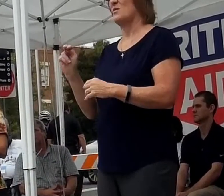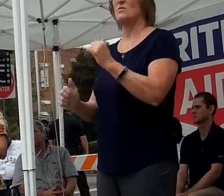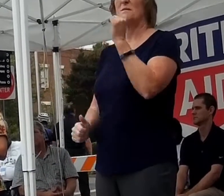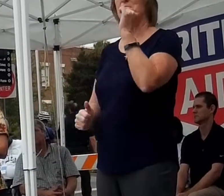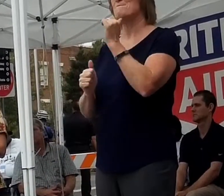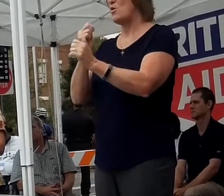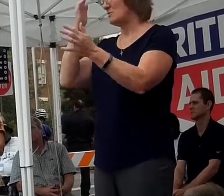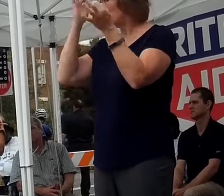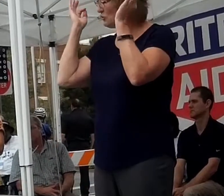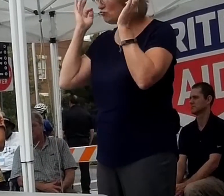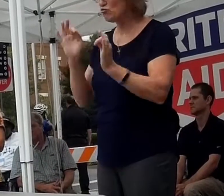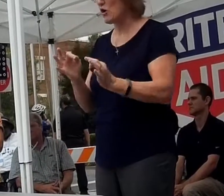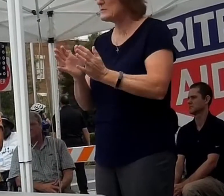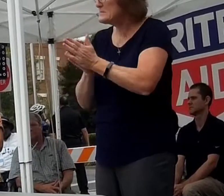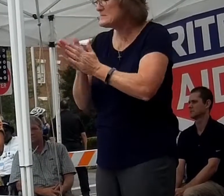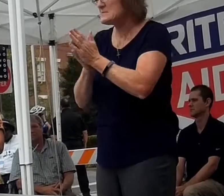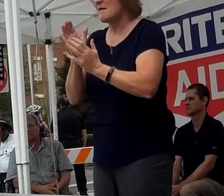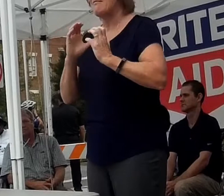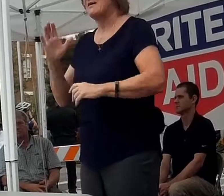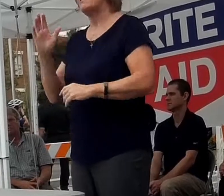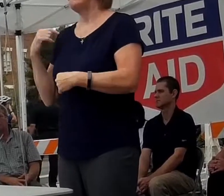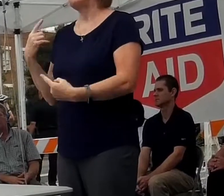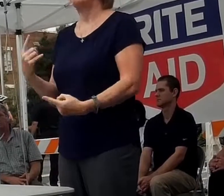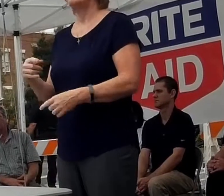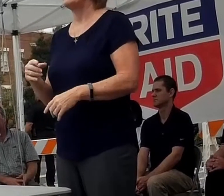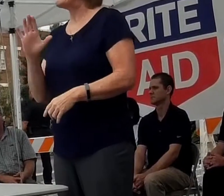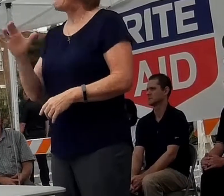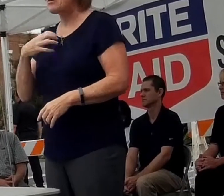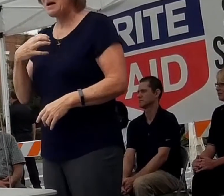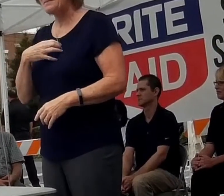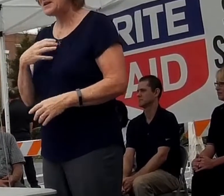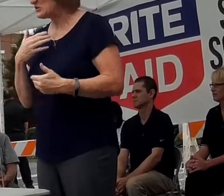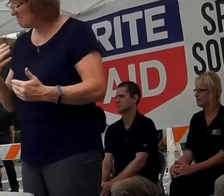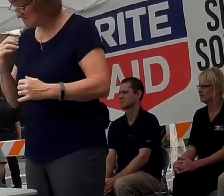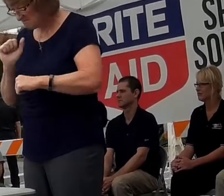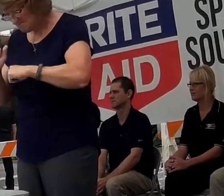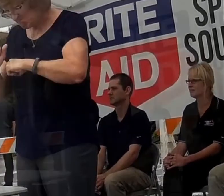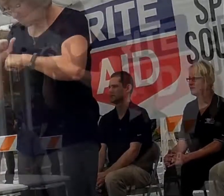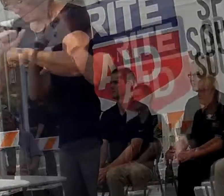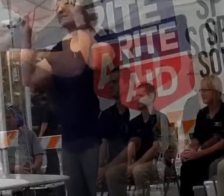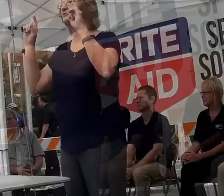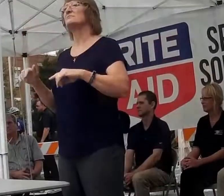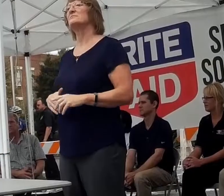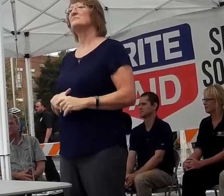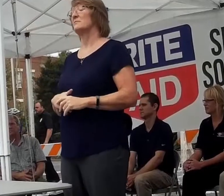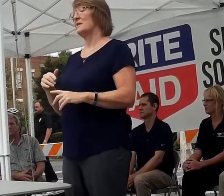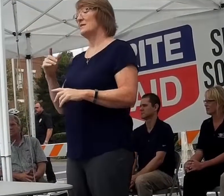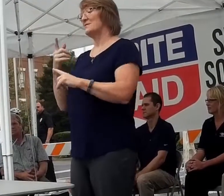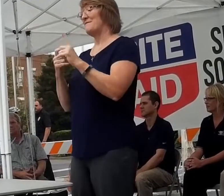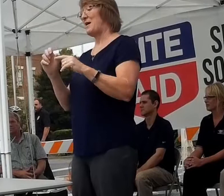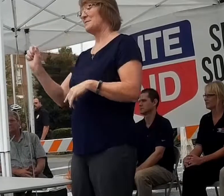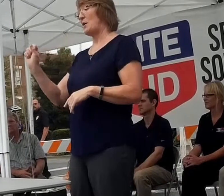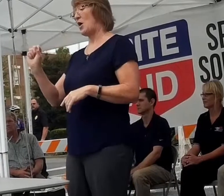determined client I've ever had. He never complained, just put his head down and did what he needed to do to become successful. On behalf of the